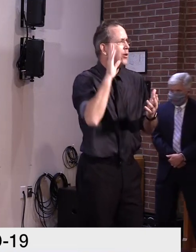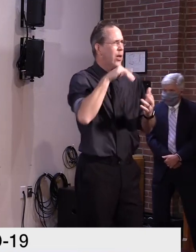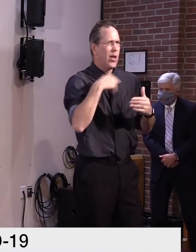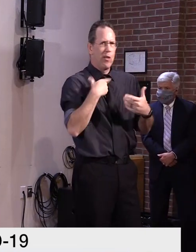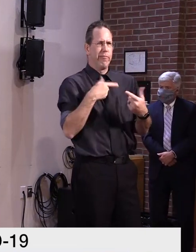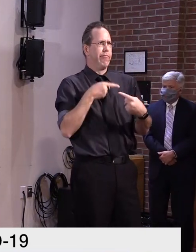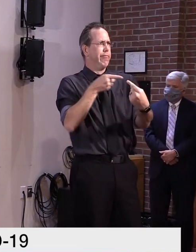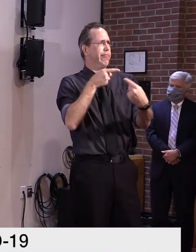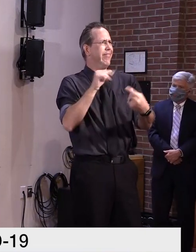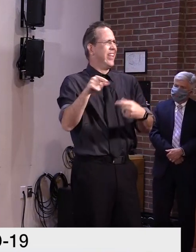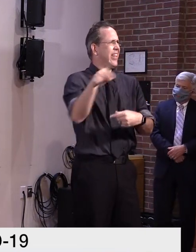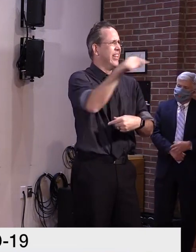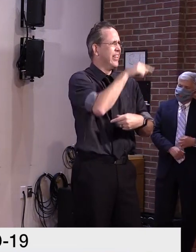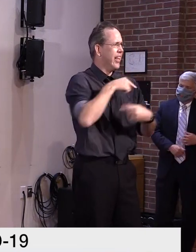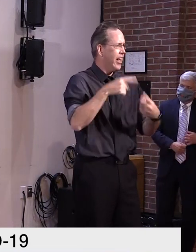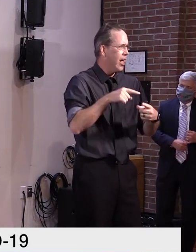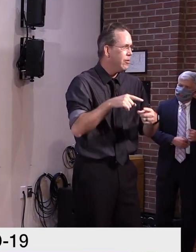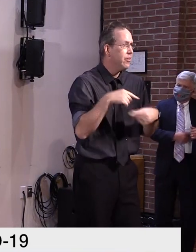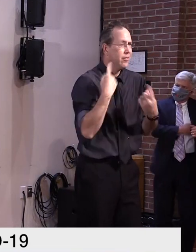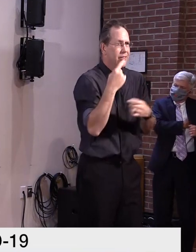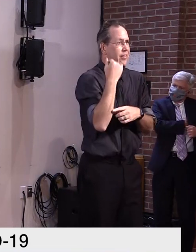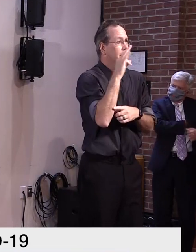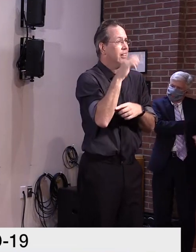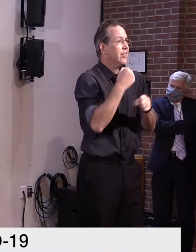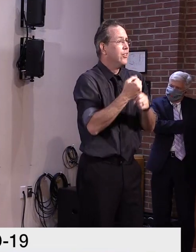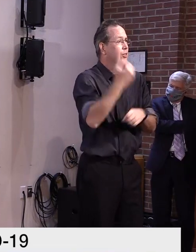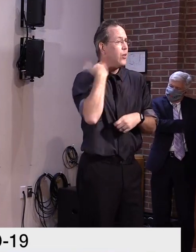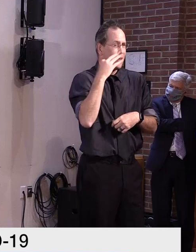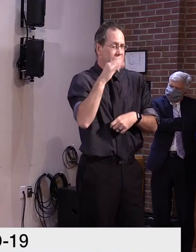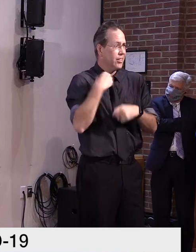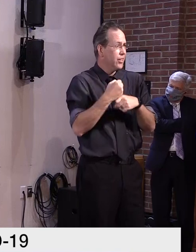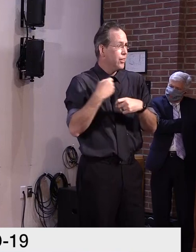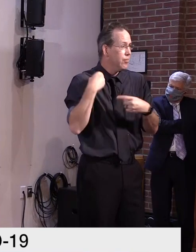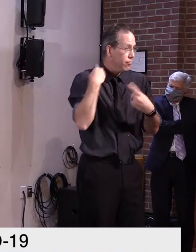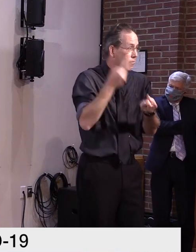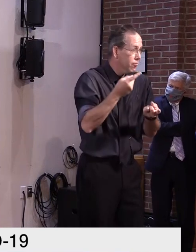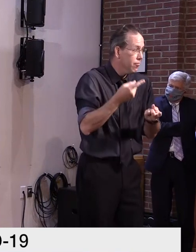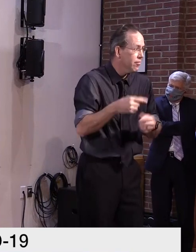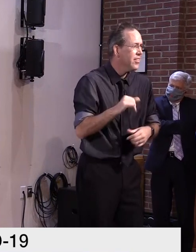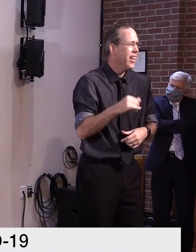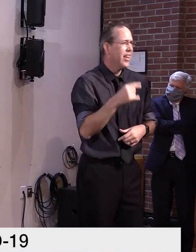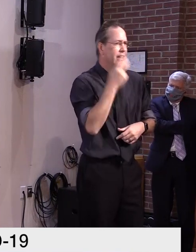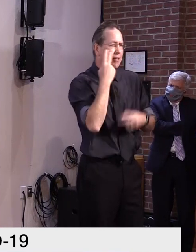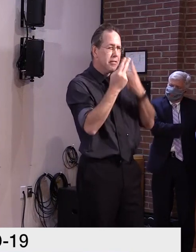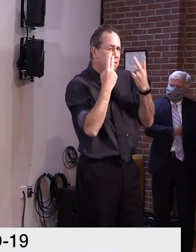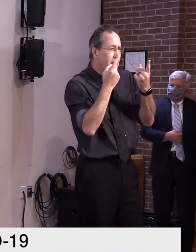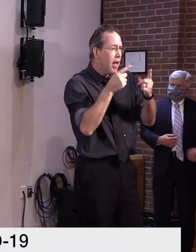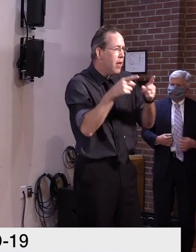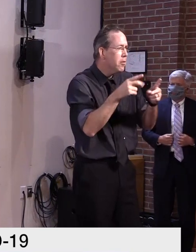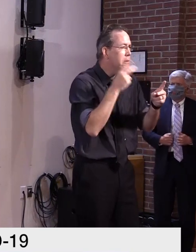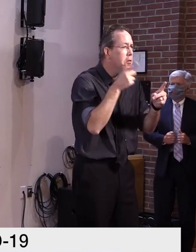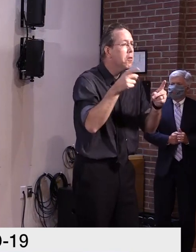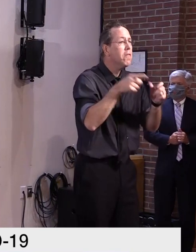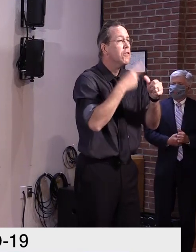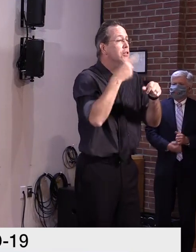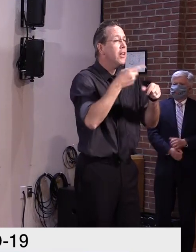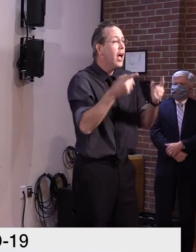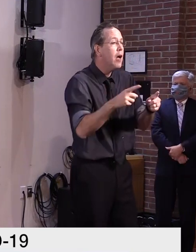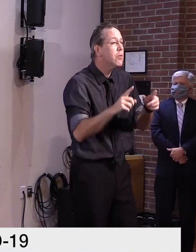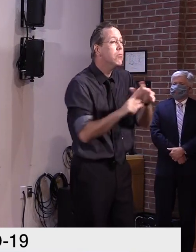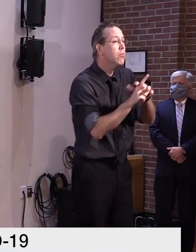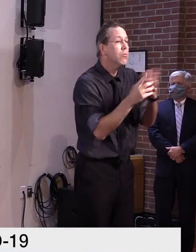Nineteen years ago, again, we saw firsthand that when we work towards a common purpose,